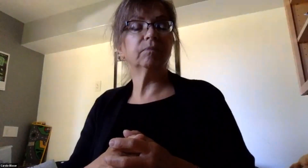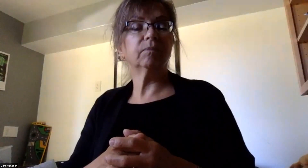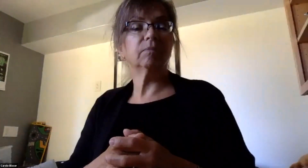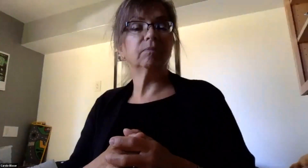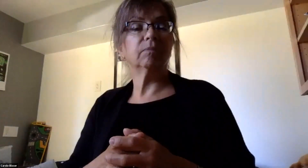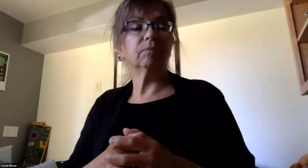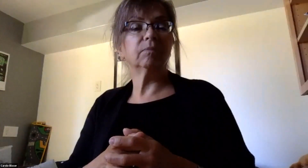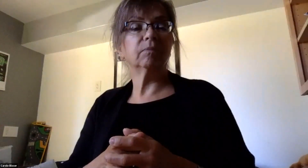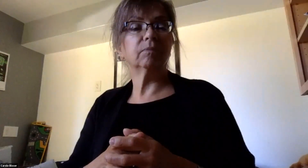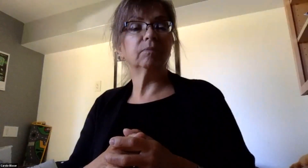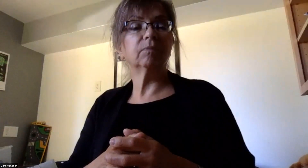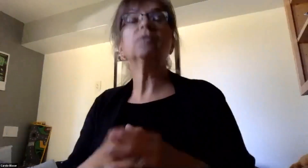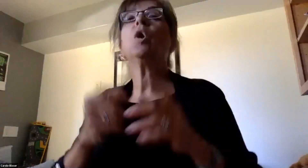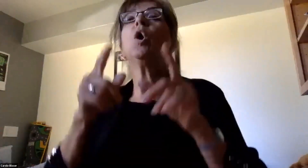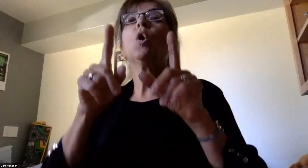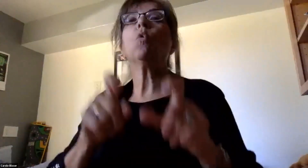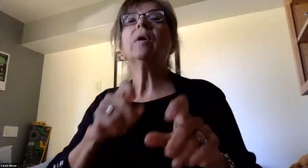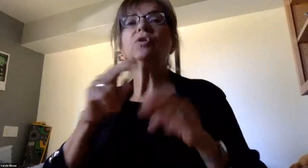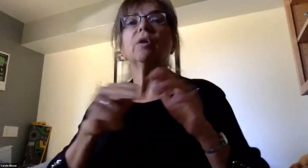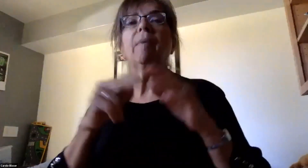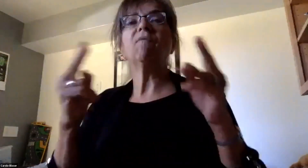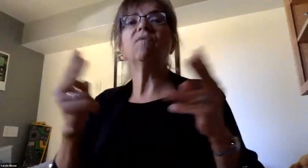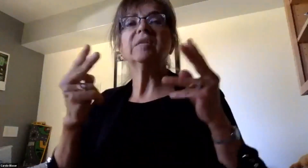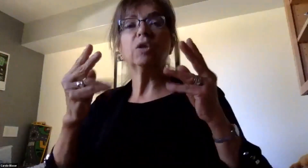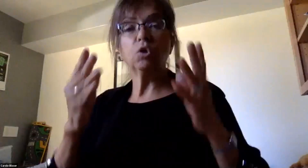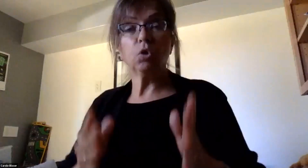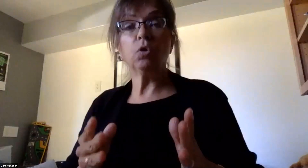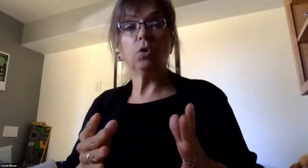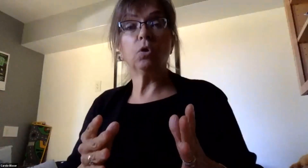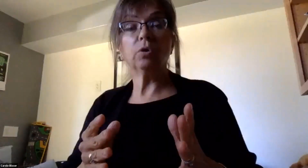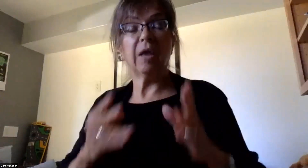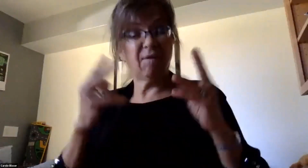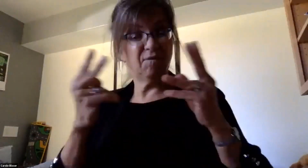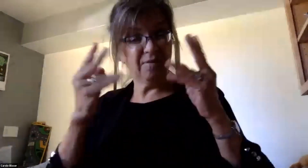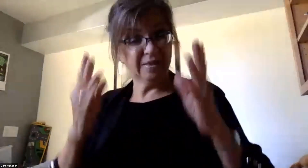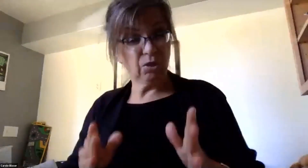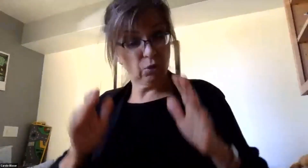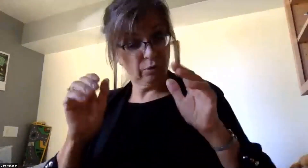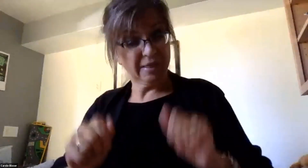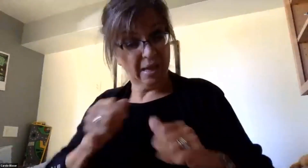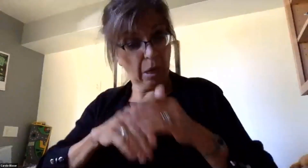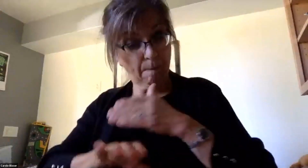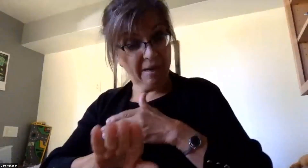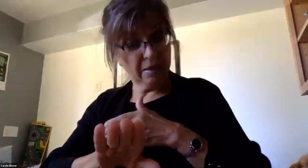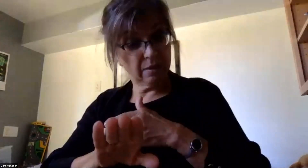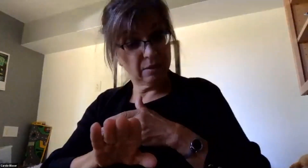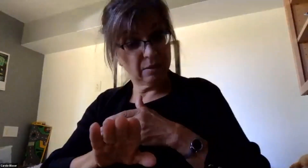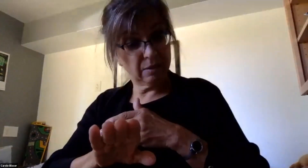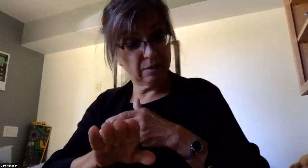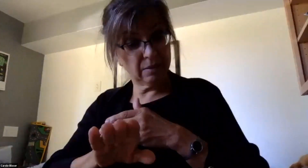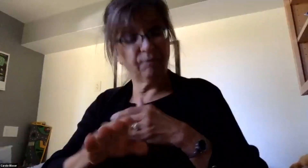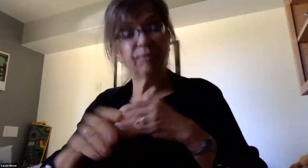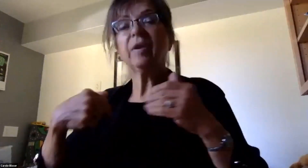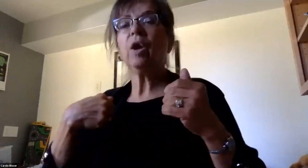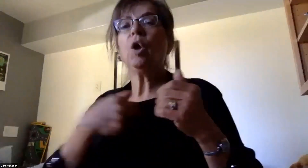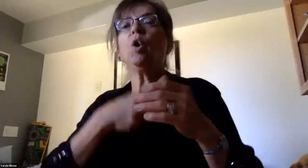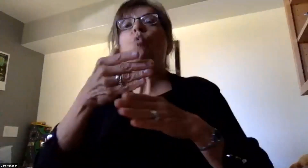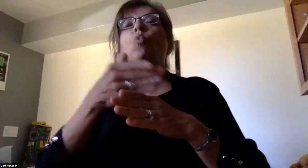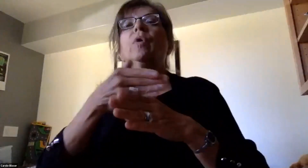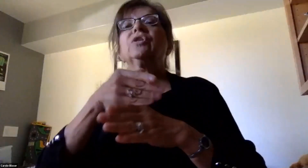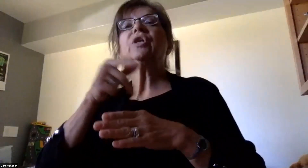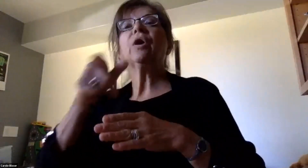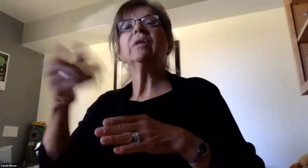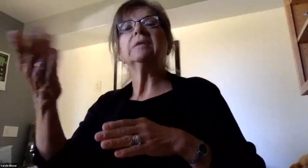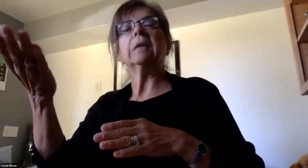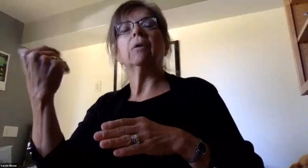Good question about visitors. The question is, will visitors be allowed in the buildings? We actually shared this in our last forum.